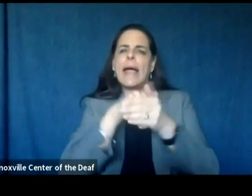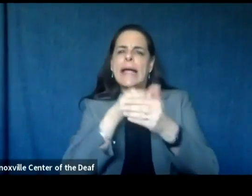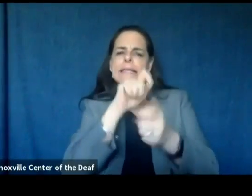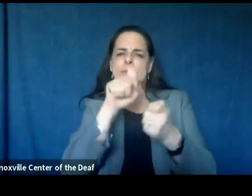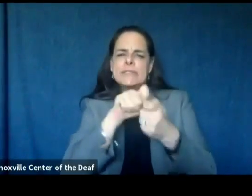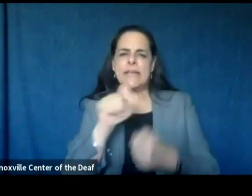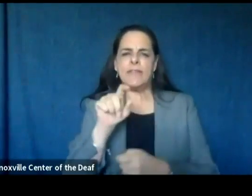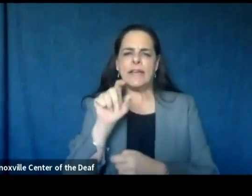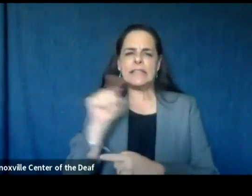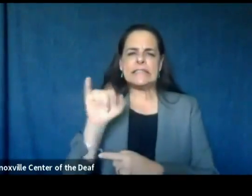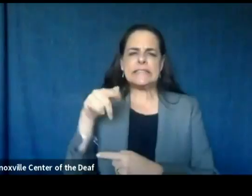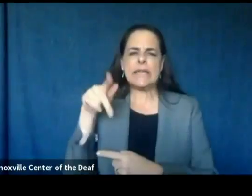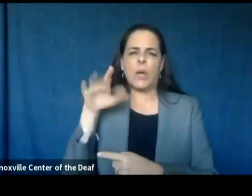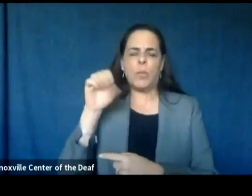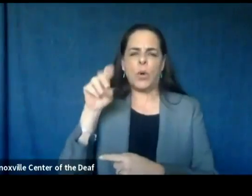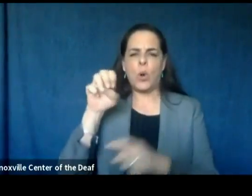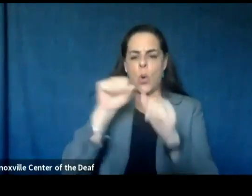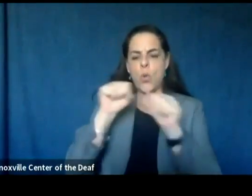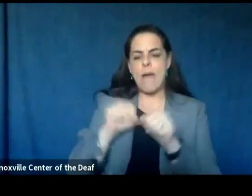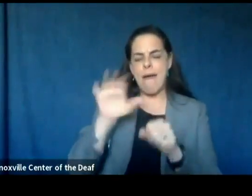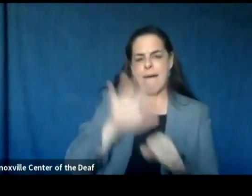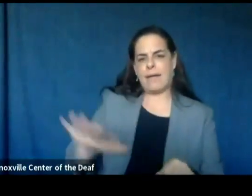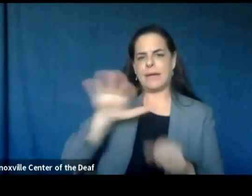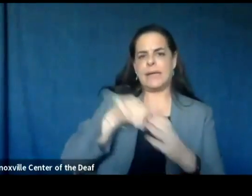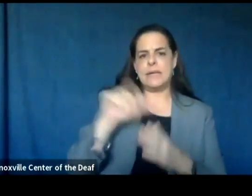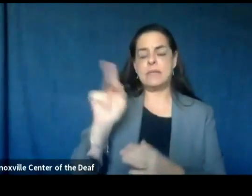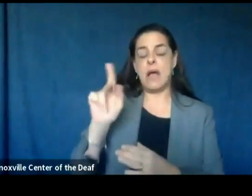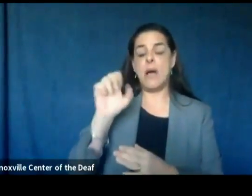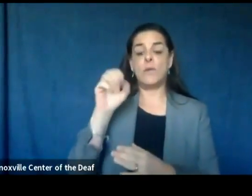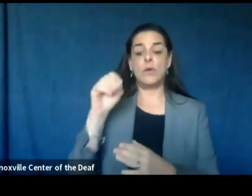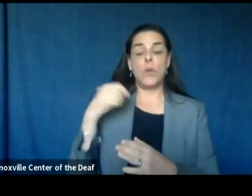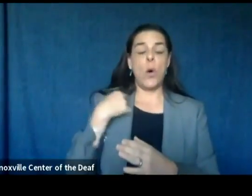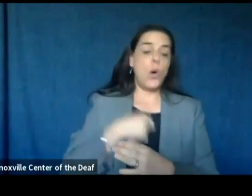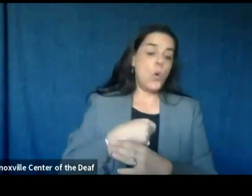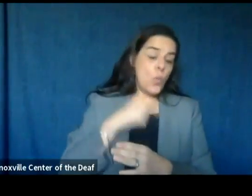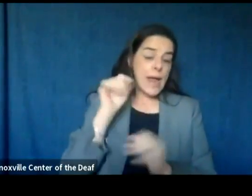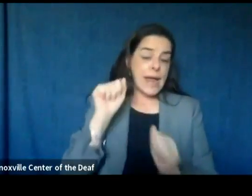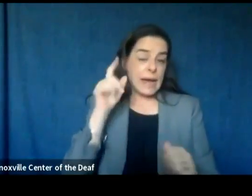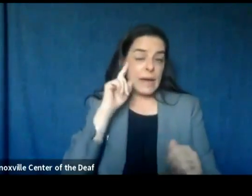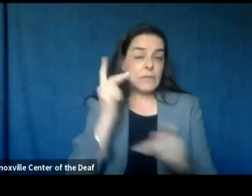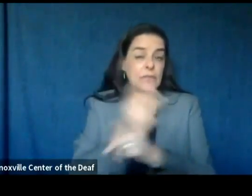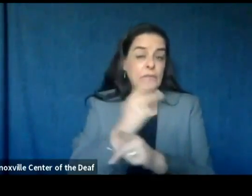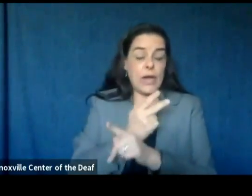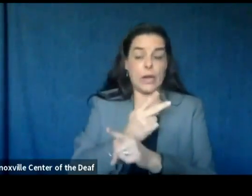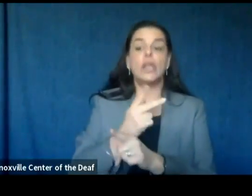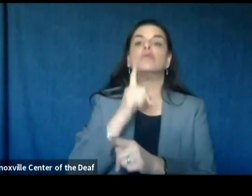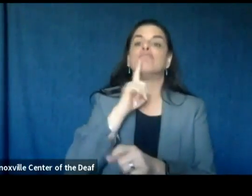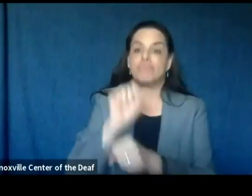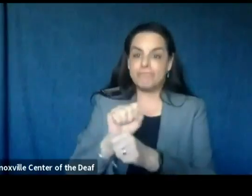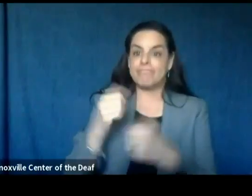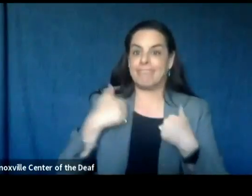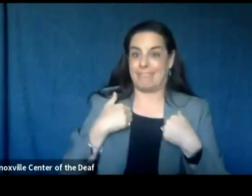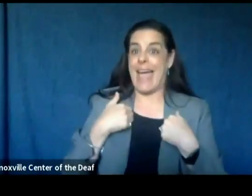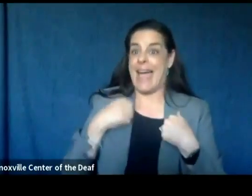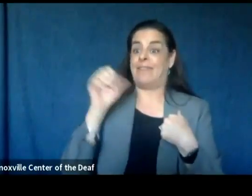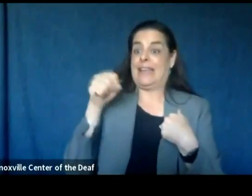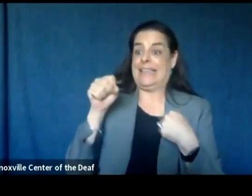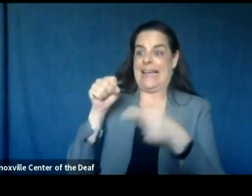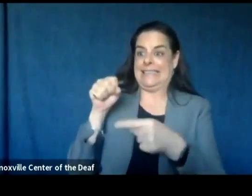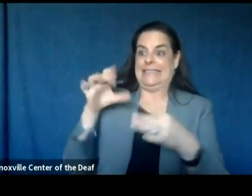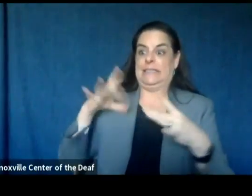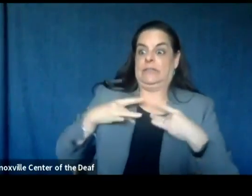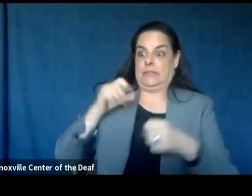what what we can infer from that is that there are definitely confirmed cases in those zip codes what we don't know is